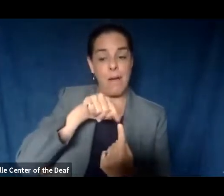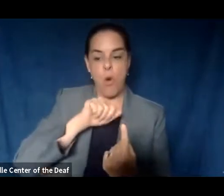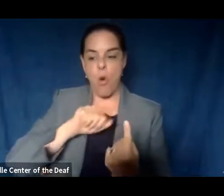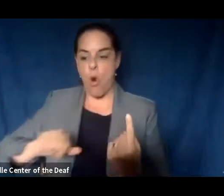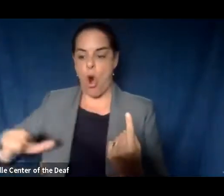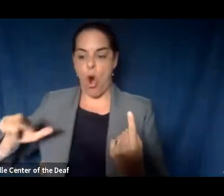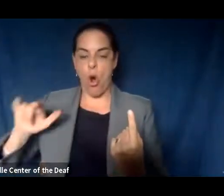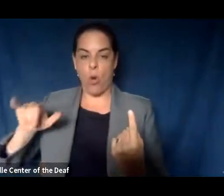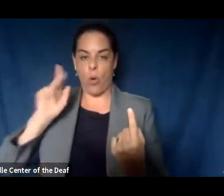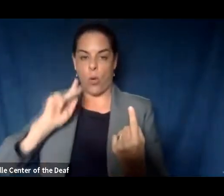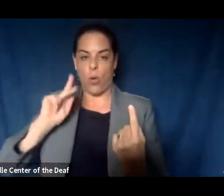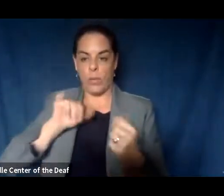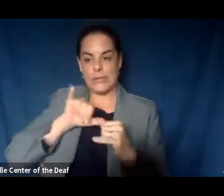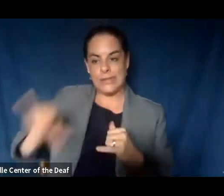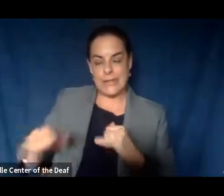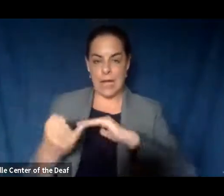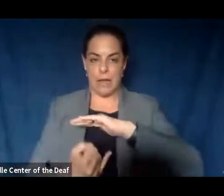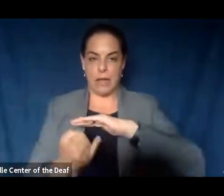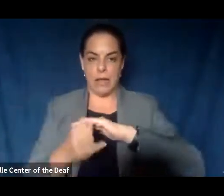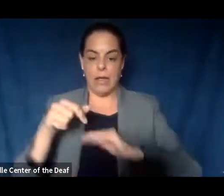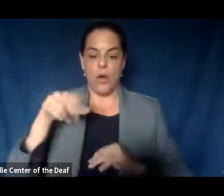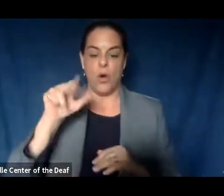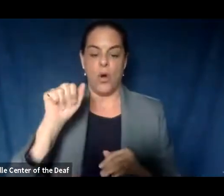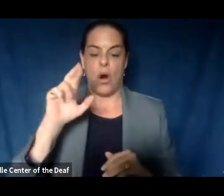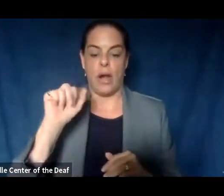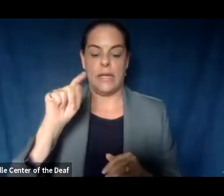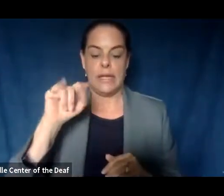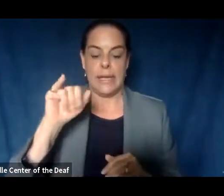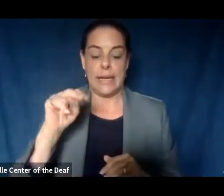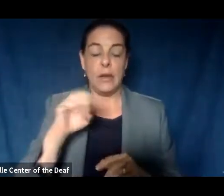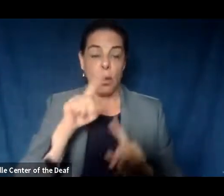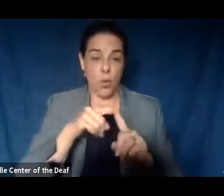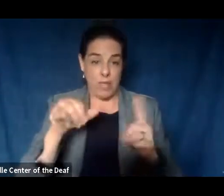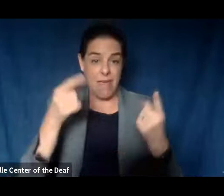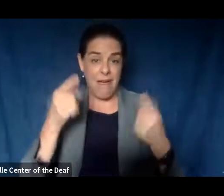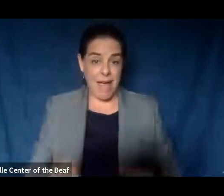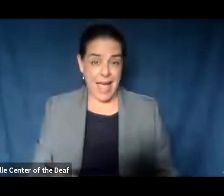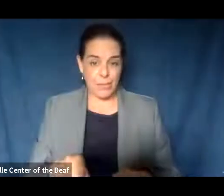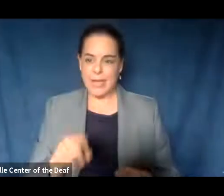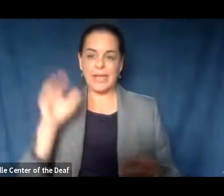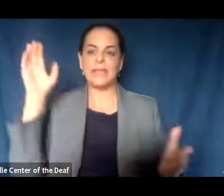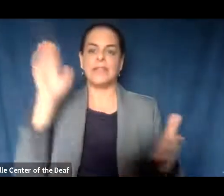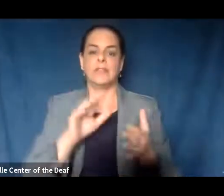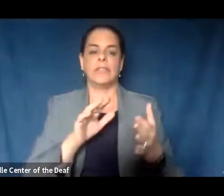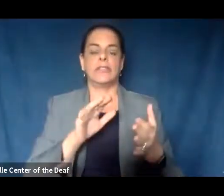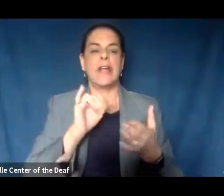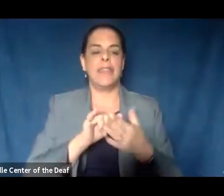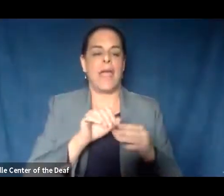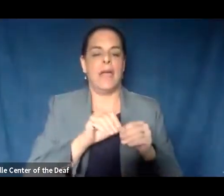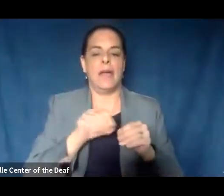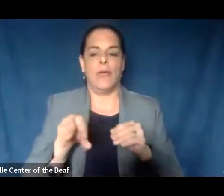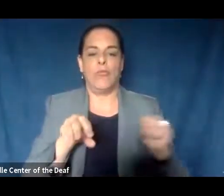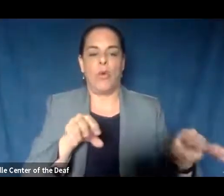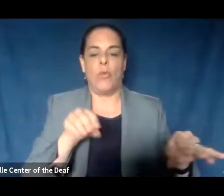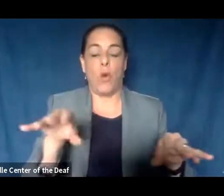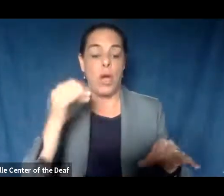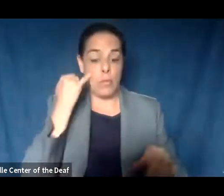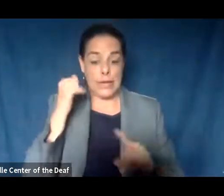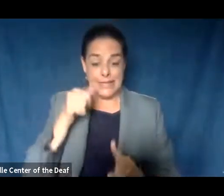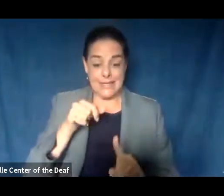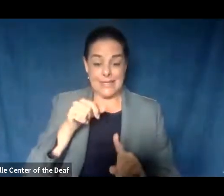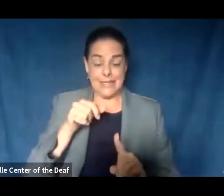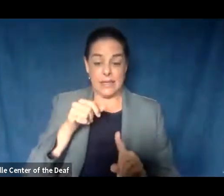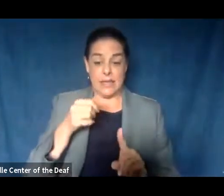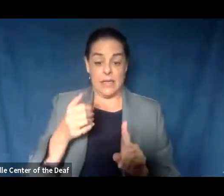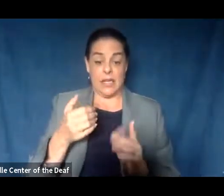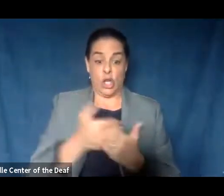quarantine. And when they do that, we break the chain of transmission. Anybody who is potentially a new case isn't going out and making other people sick.